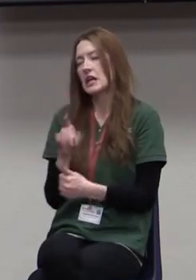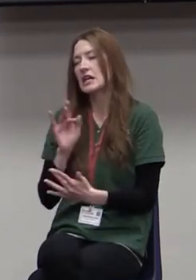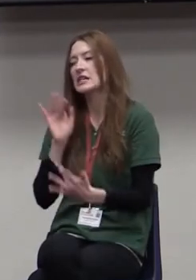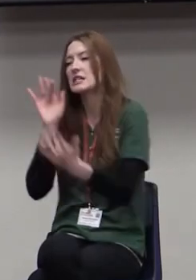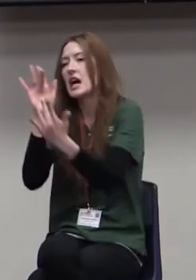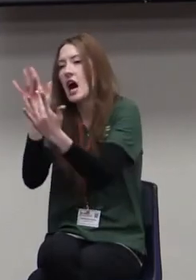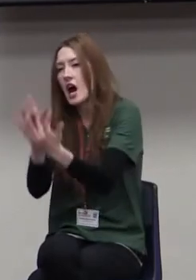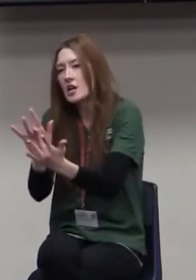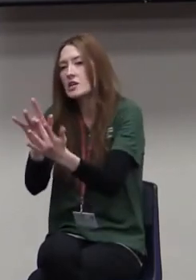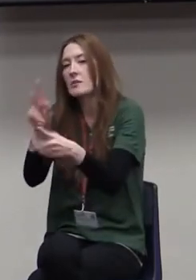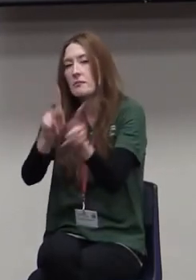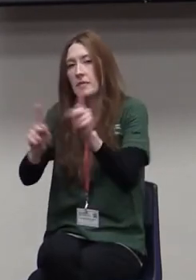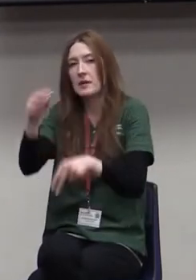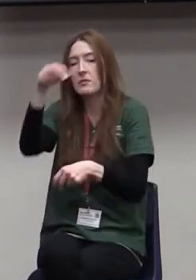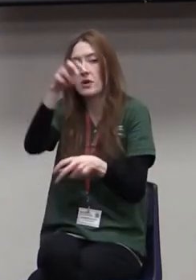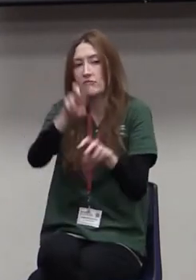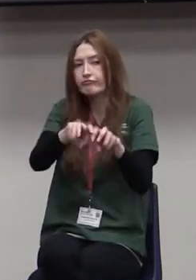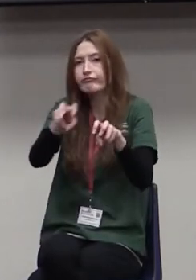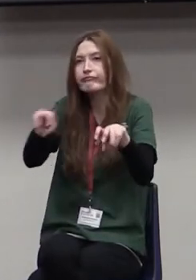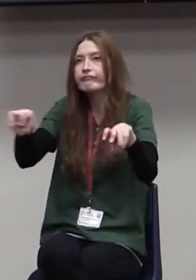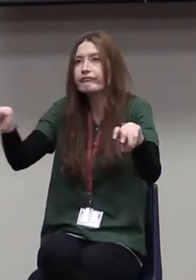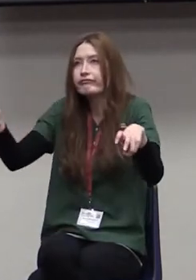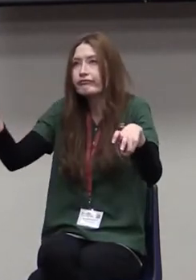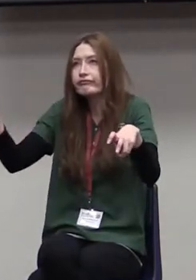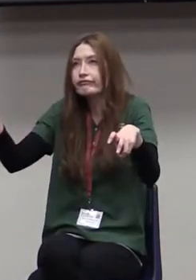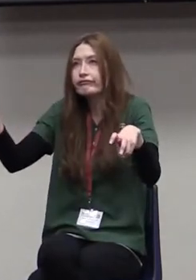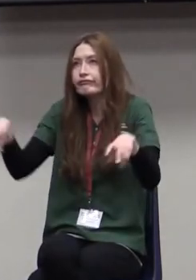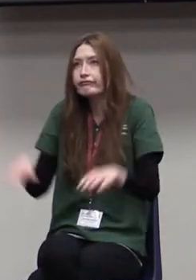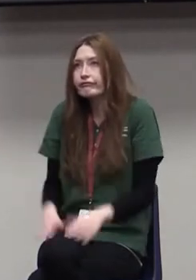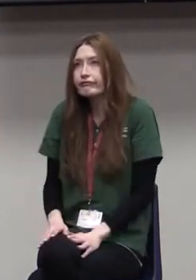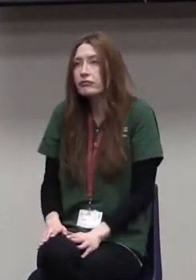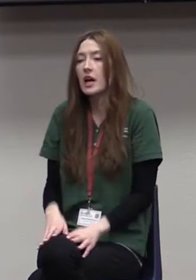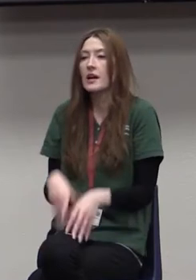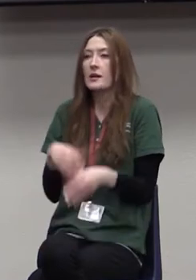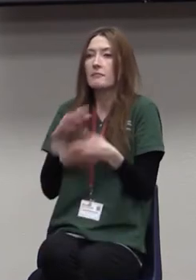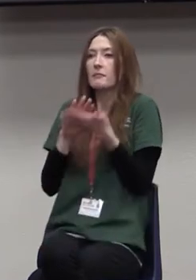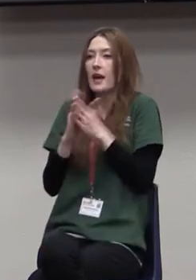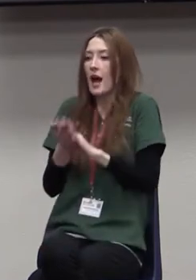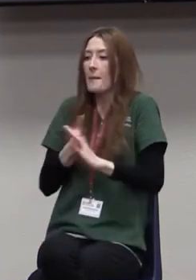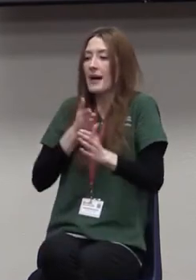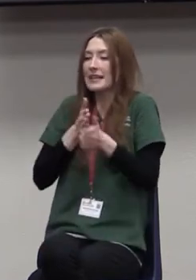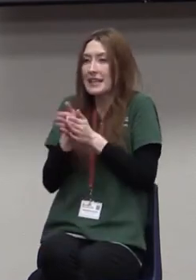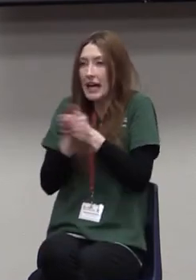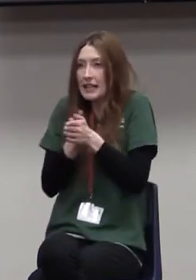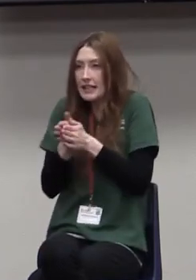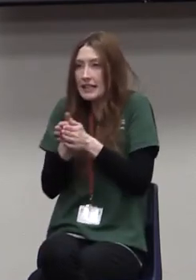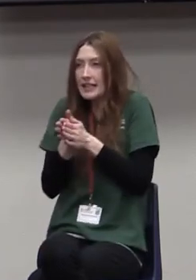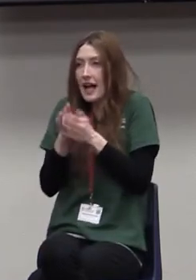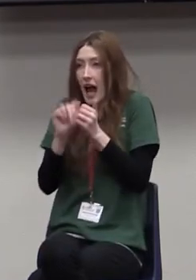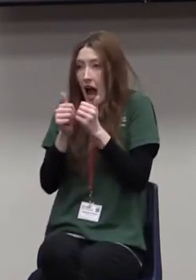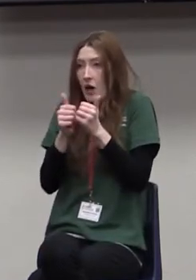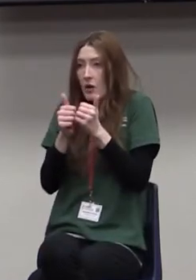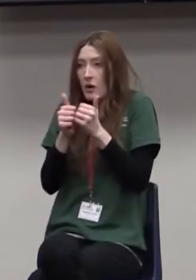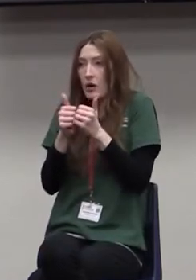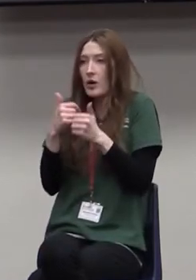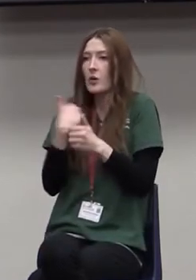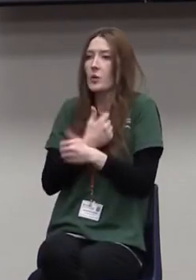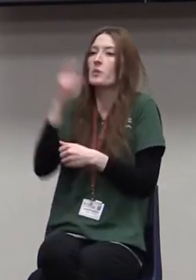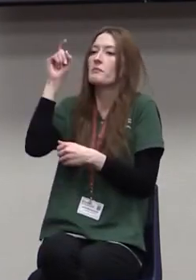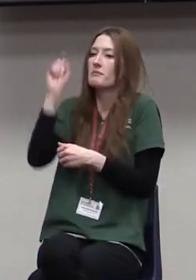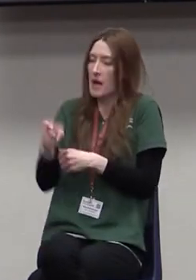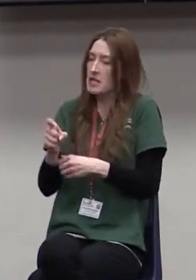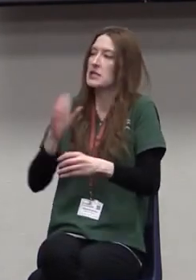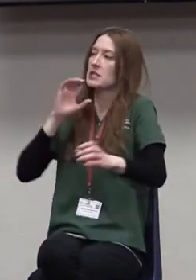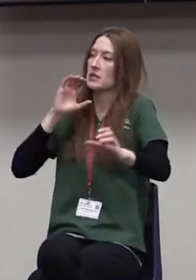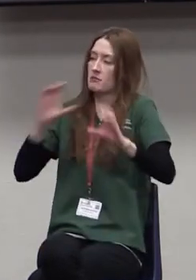take having a plan. And guess what? Communication. We've got to be able to sit down and